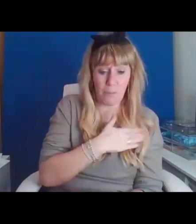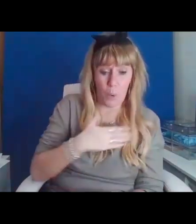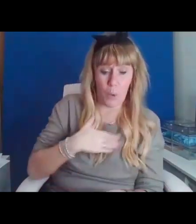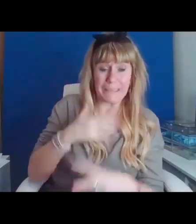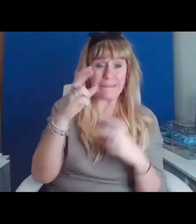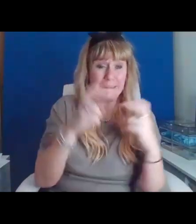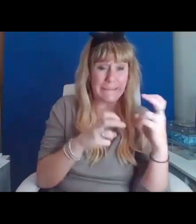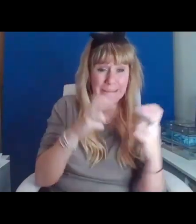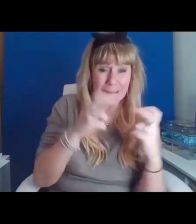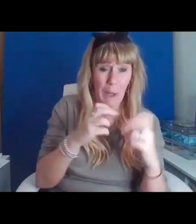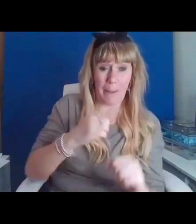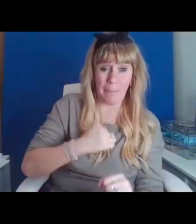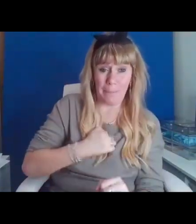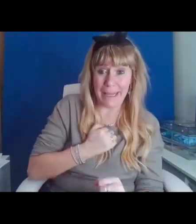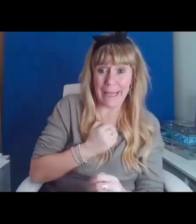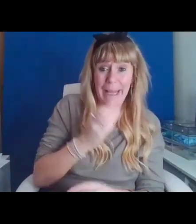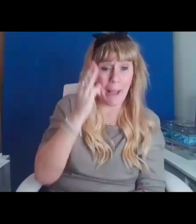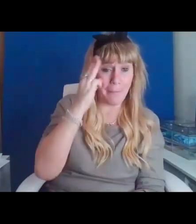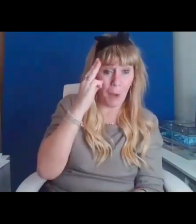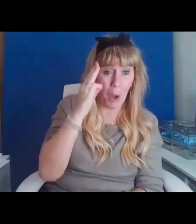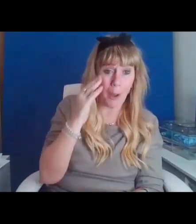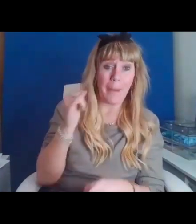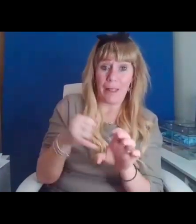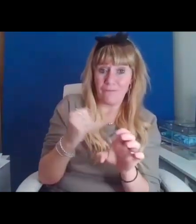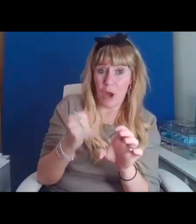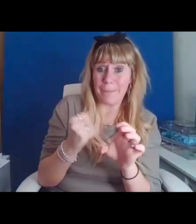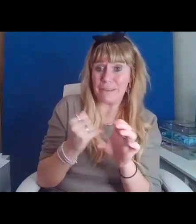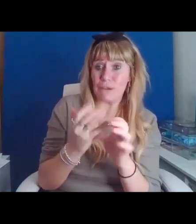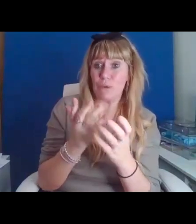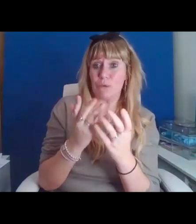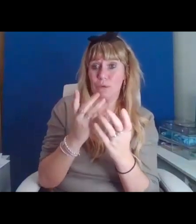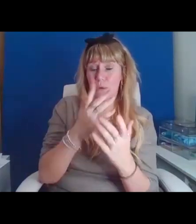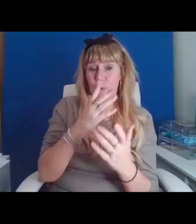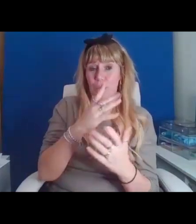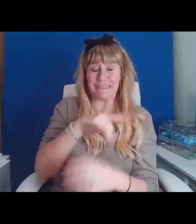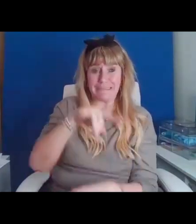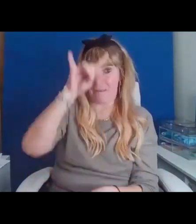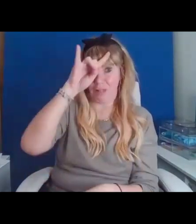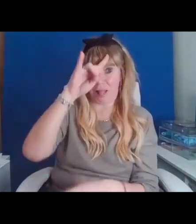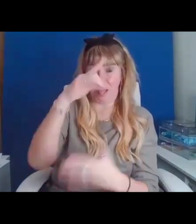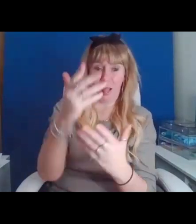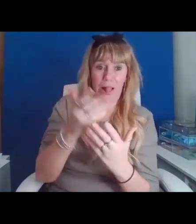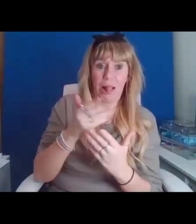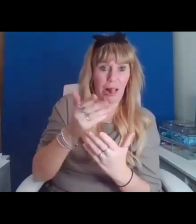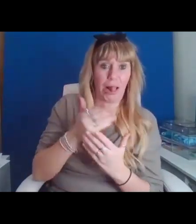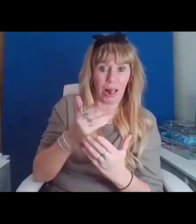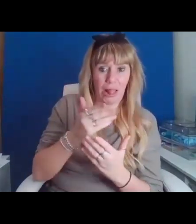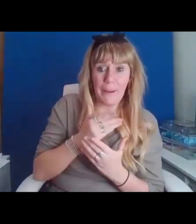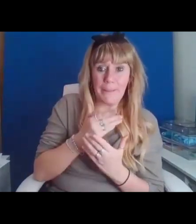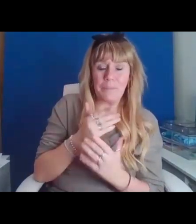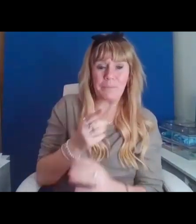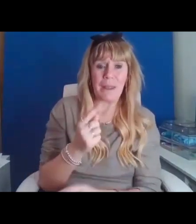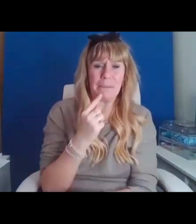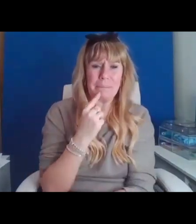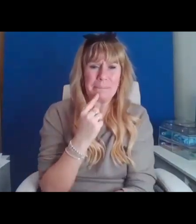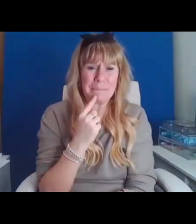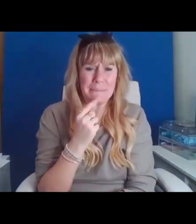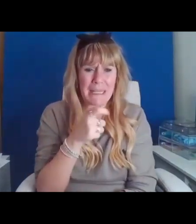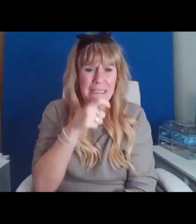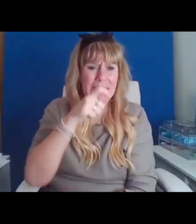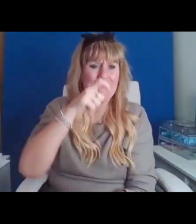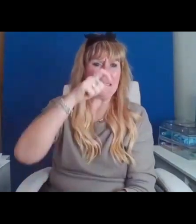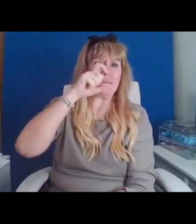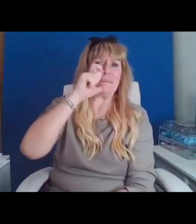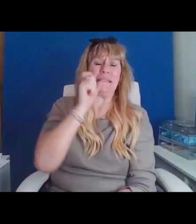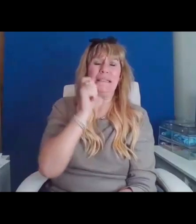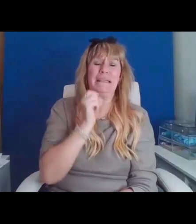pharmaceutical incarnate of the devil's pit. The oily liquid that assaulted each taste bud that lingered